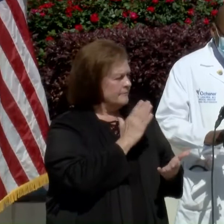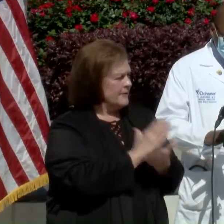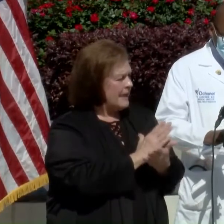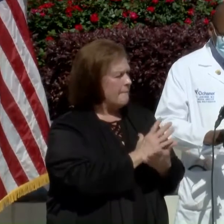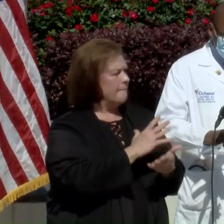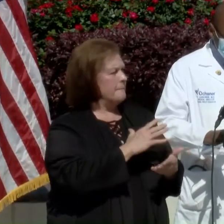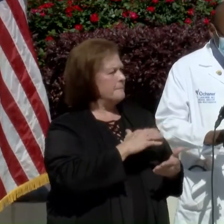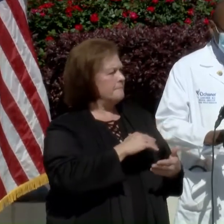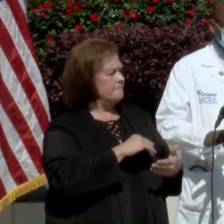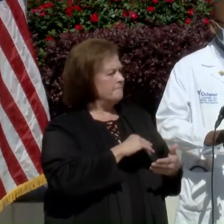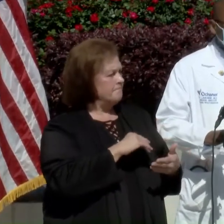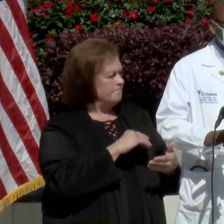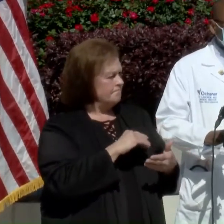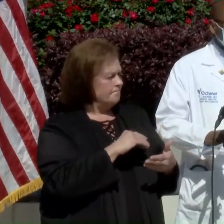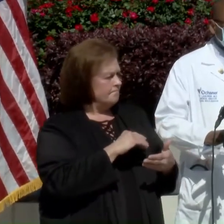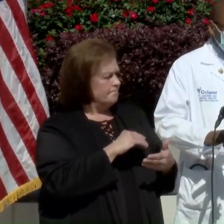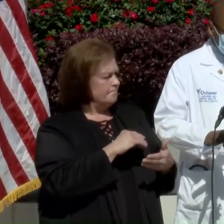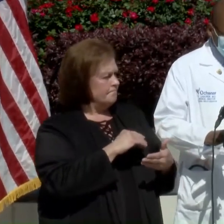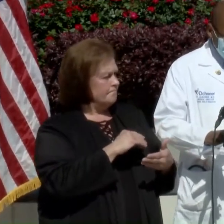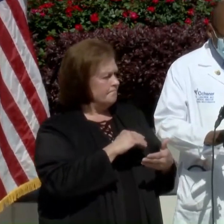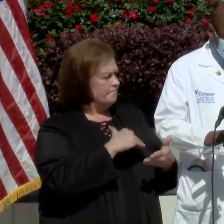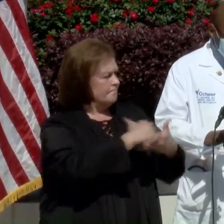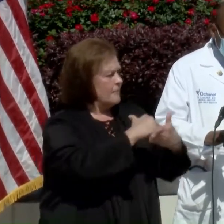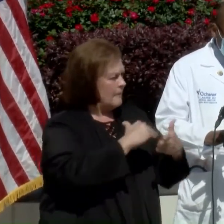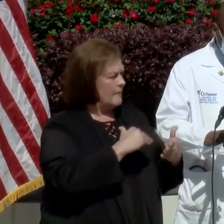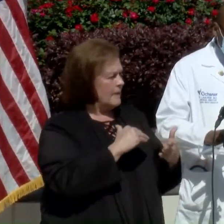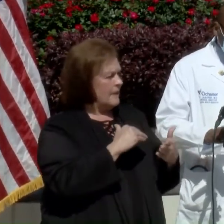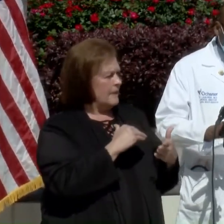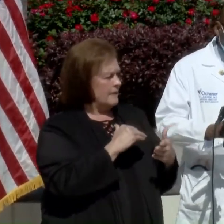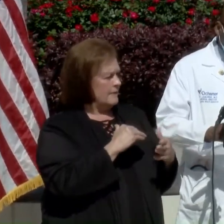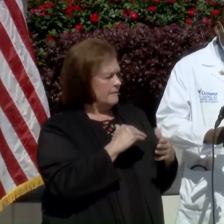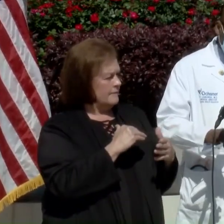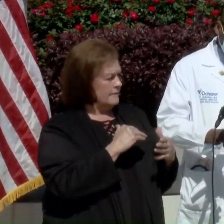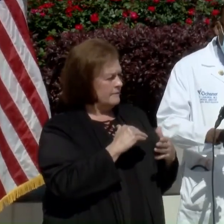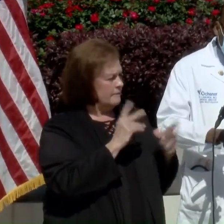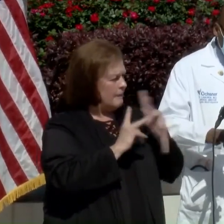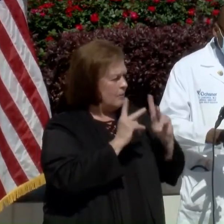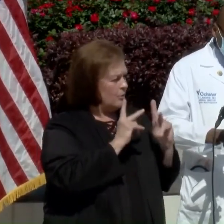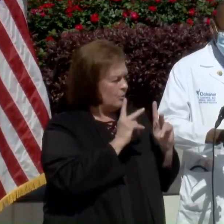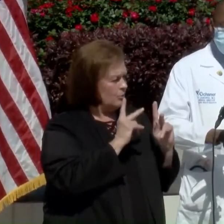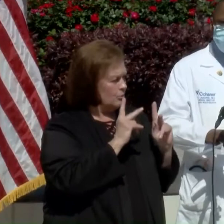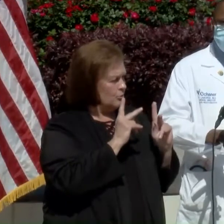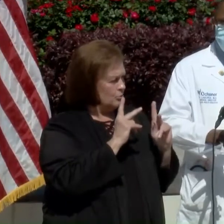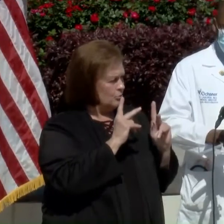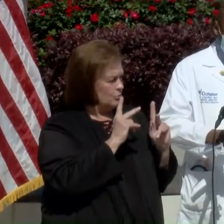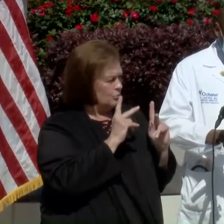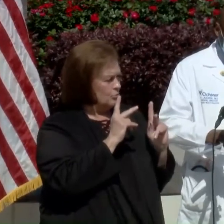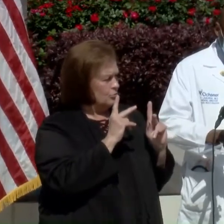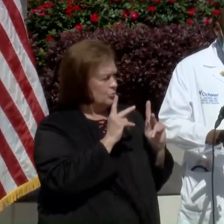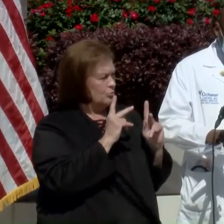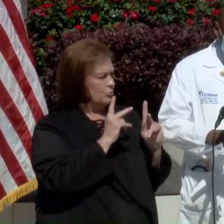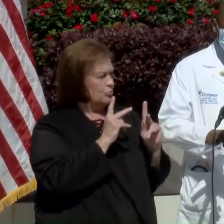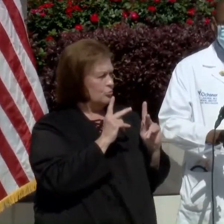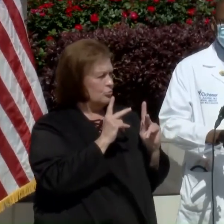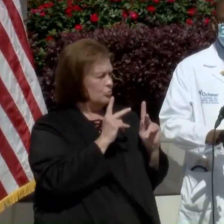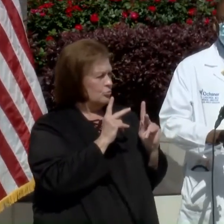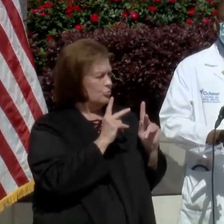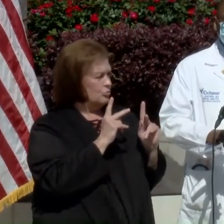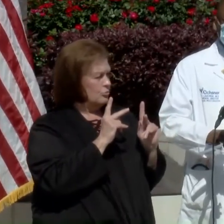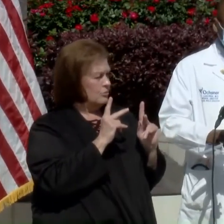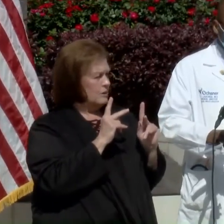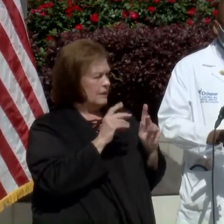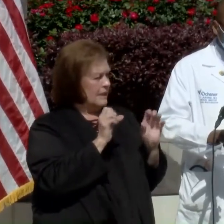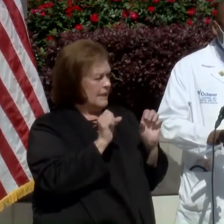and every dose administered, as the parish president mentioned, brings our community one step closer